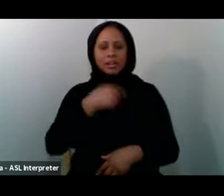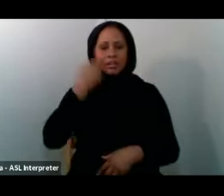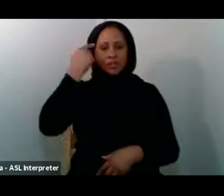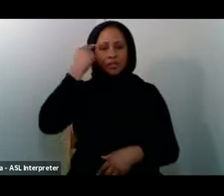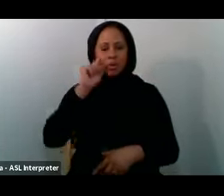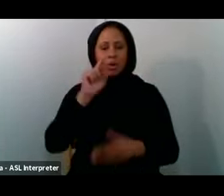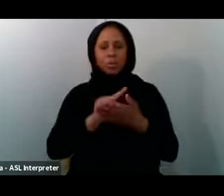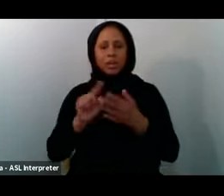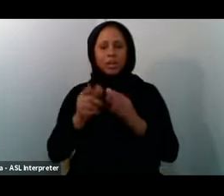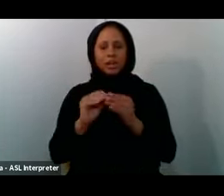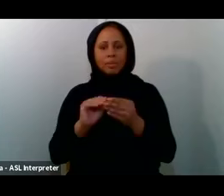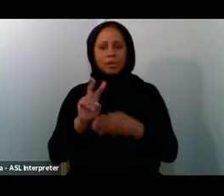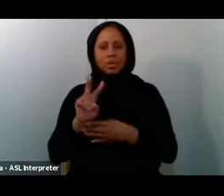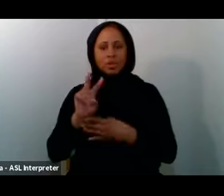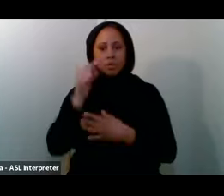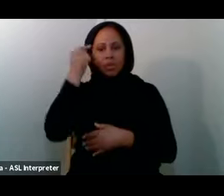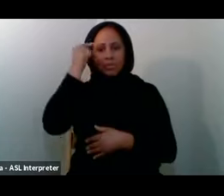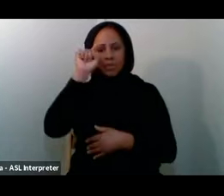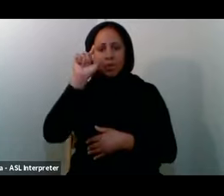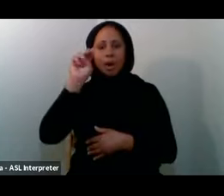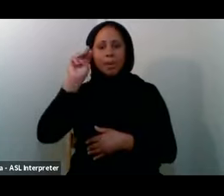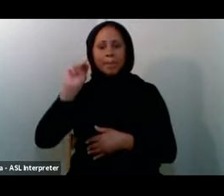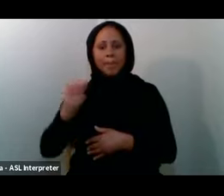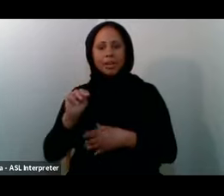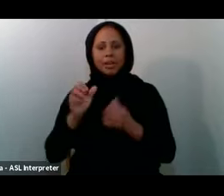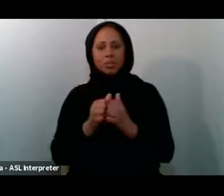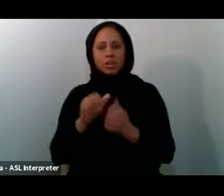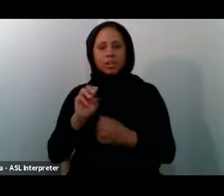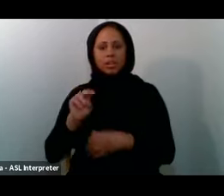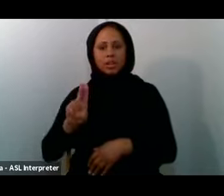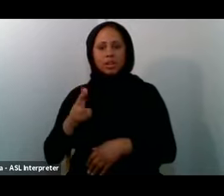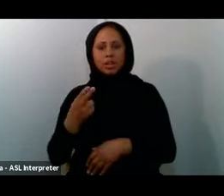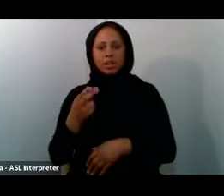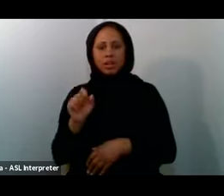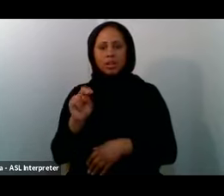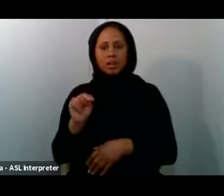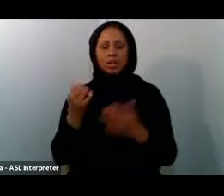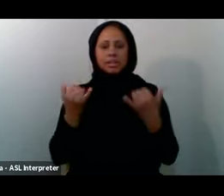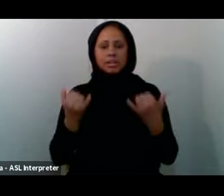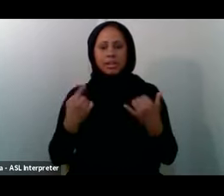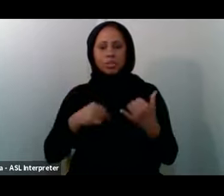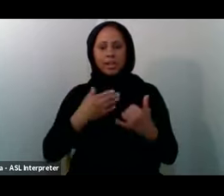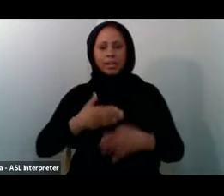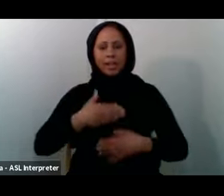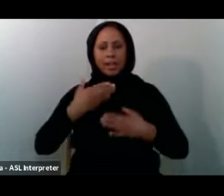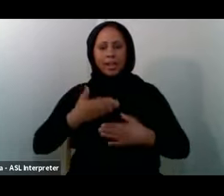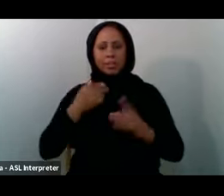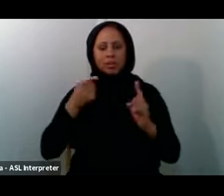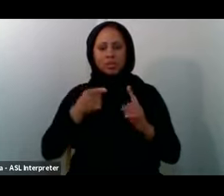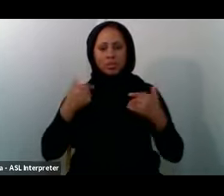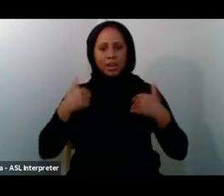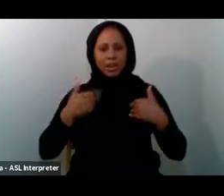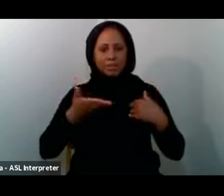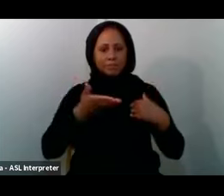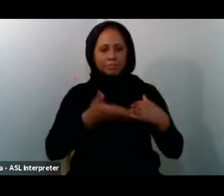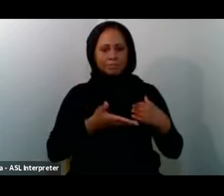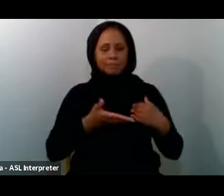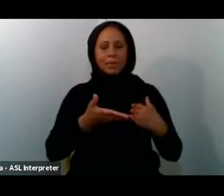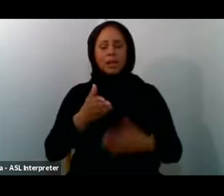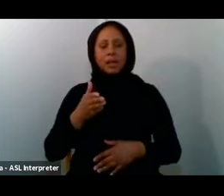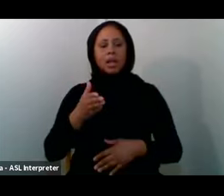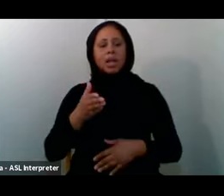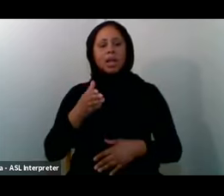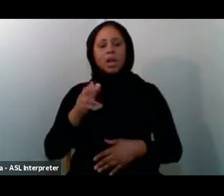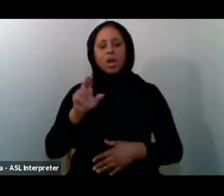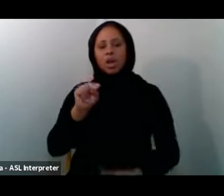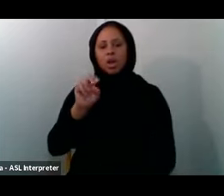Muhsin. Today, we are very happy to have with us Sheikh Noman Hussain. Sheikh Noman Hussain was born and raised in